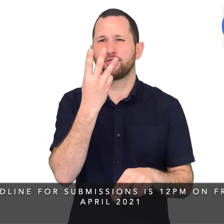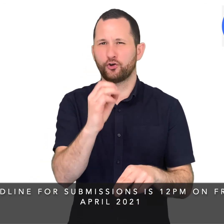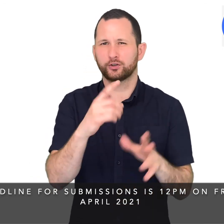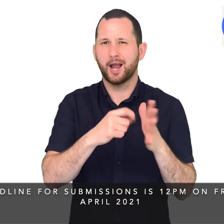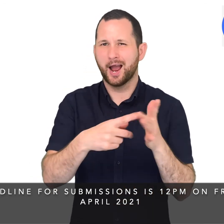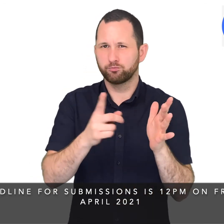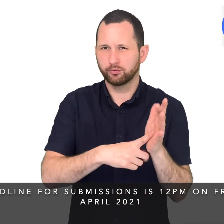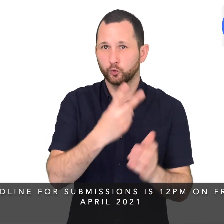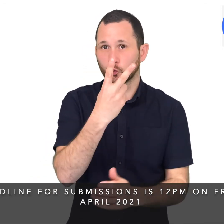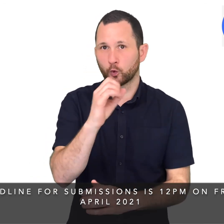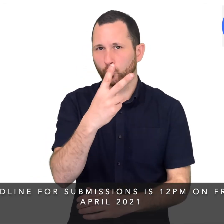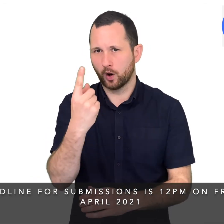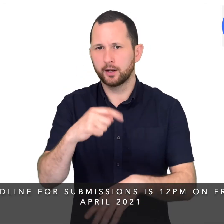30 April 2021,